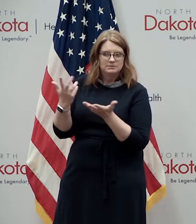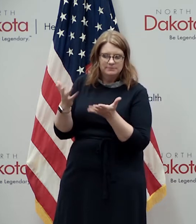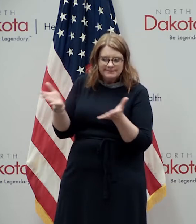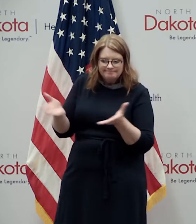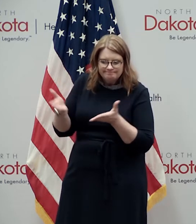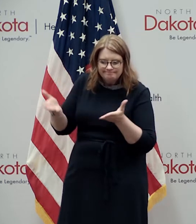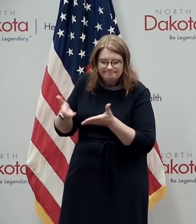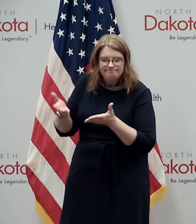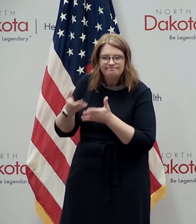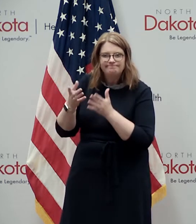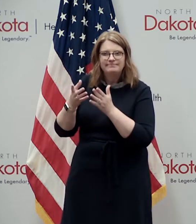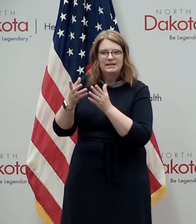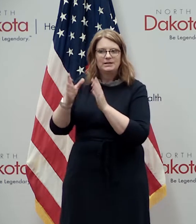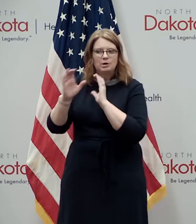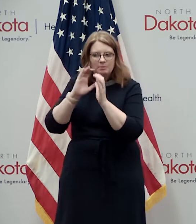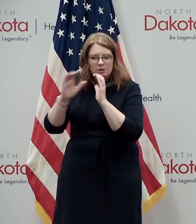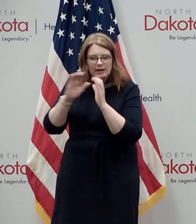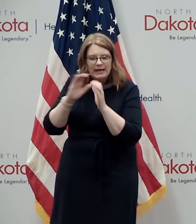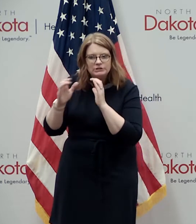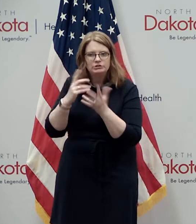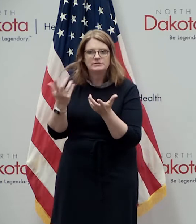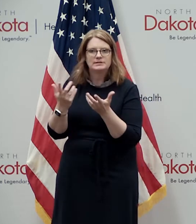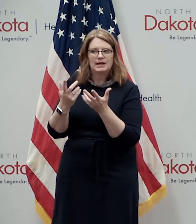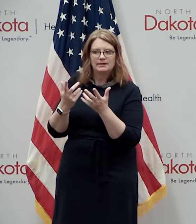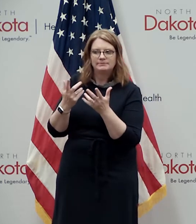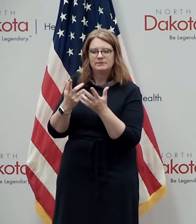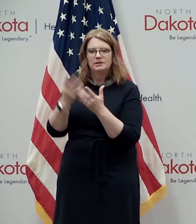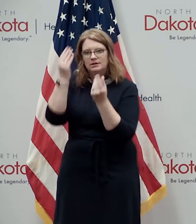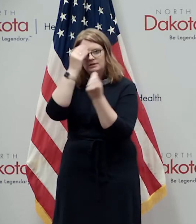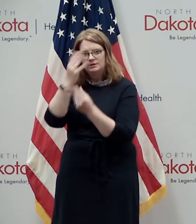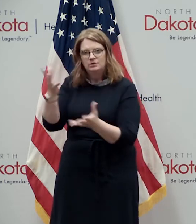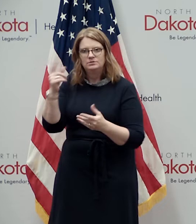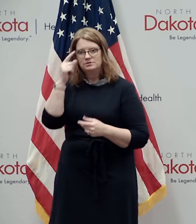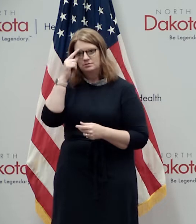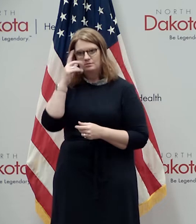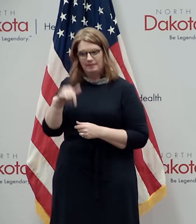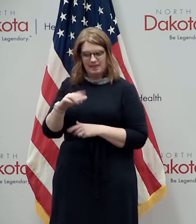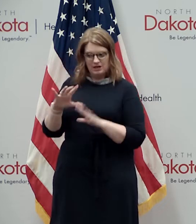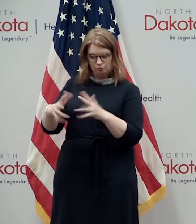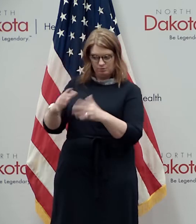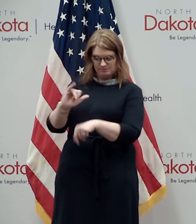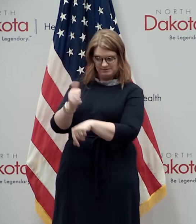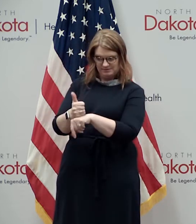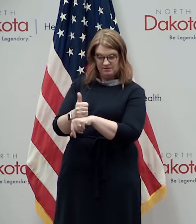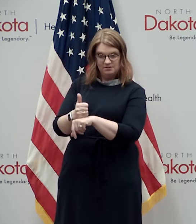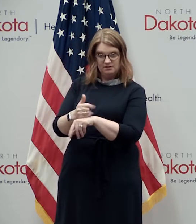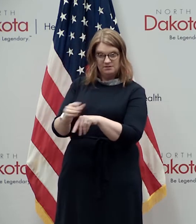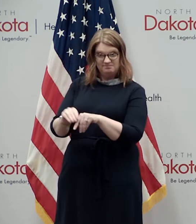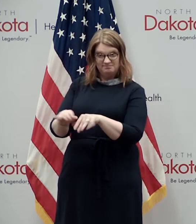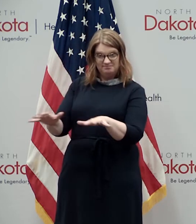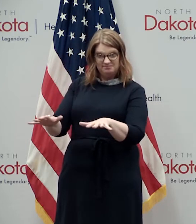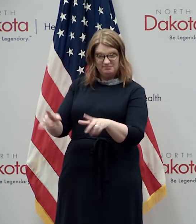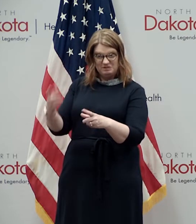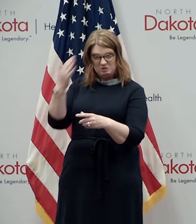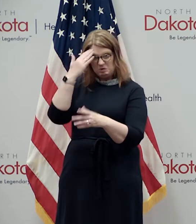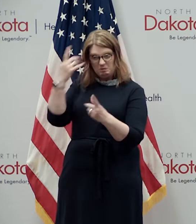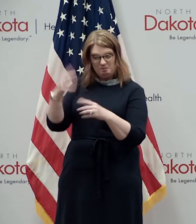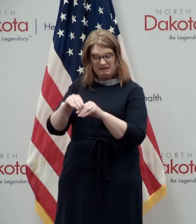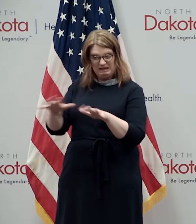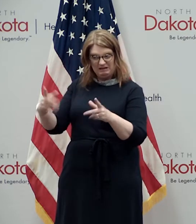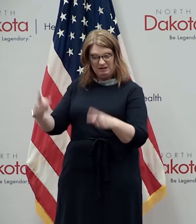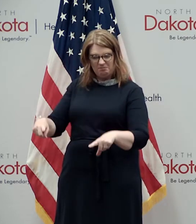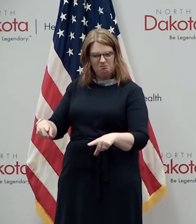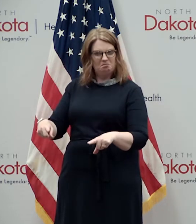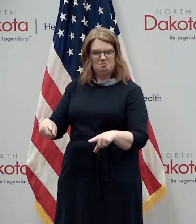dialogue going forward and so when that group was created nobody saw the pandemic coming but that group is going to be super helpful in helping